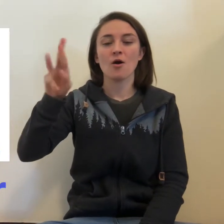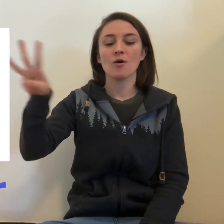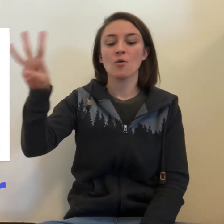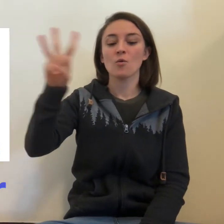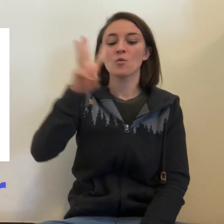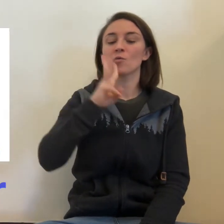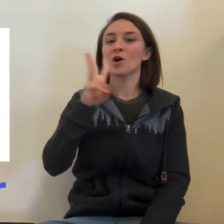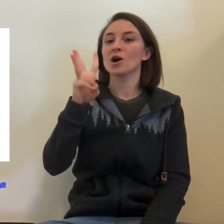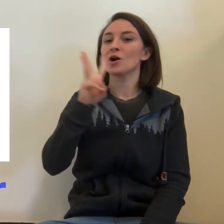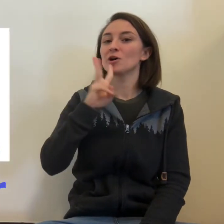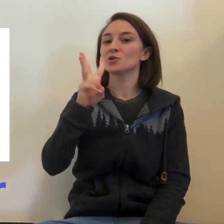water.